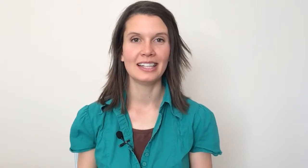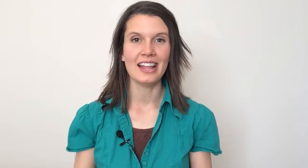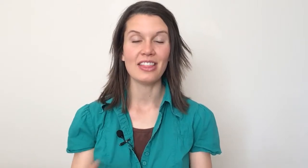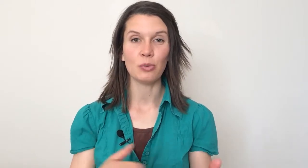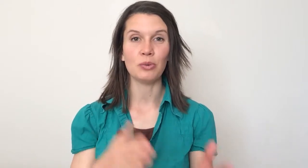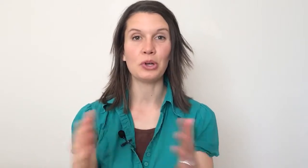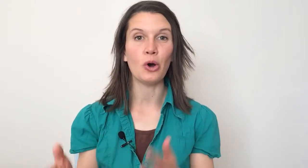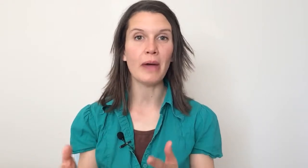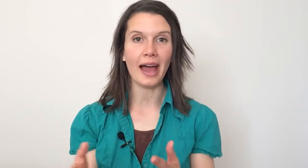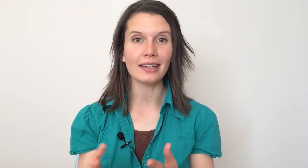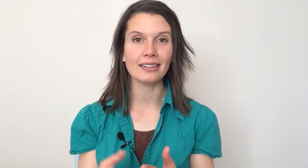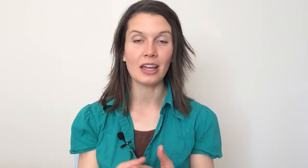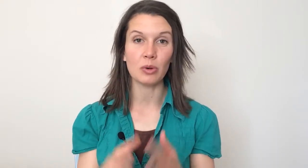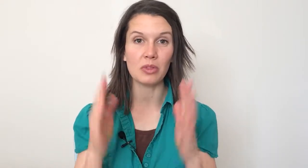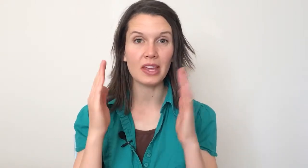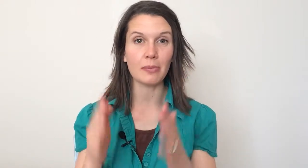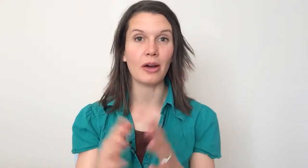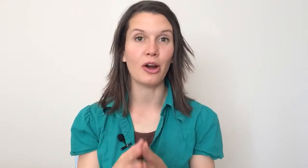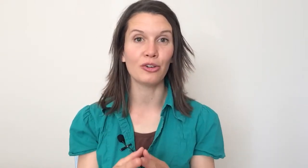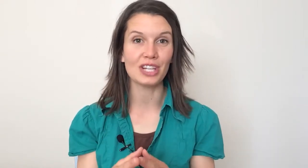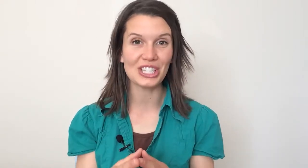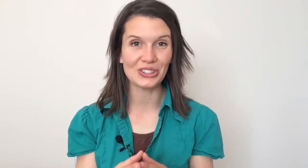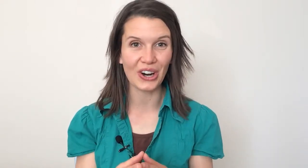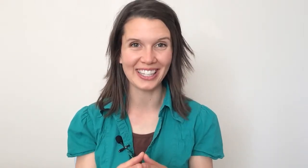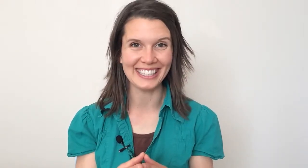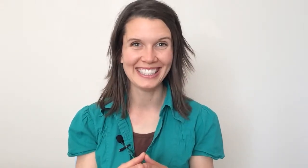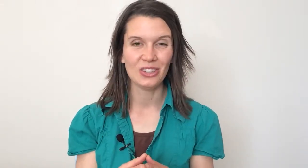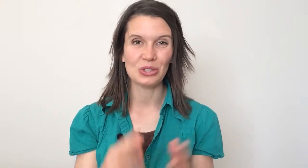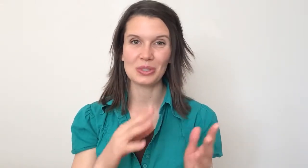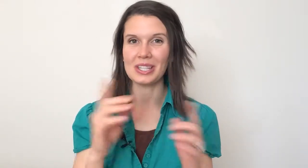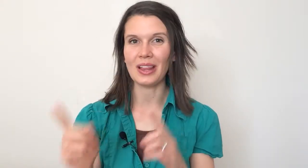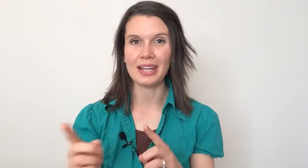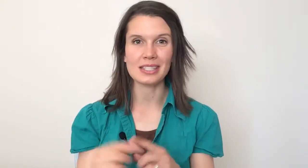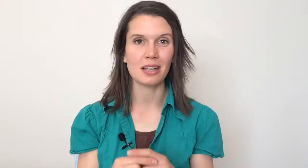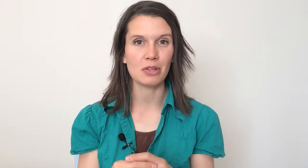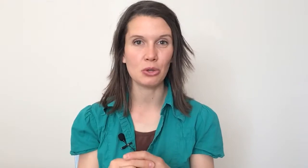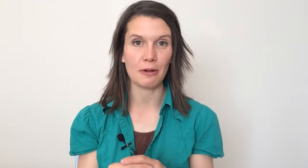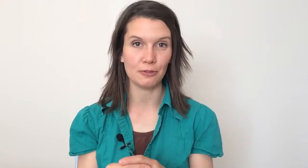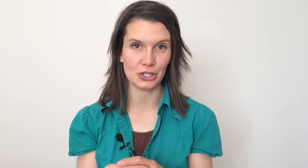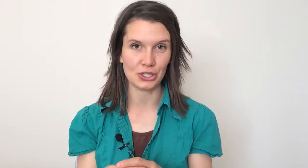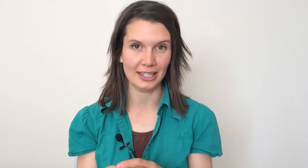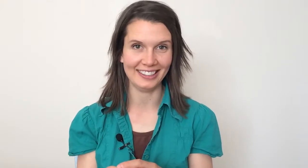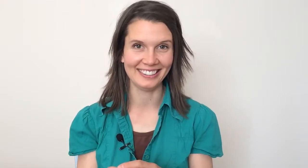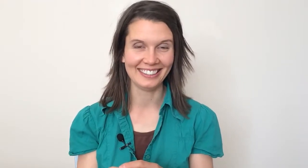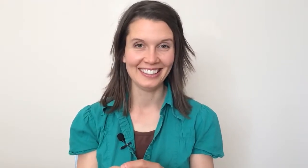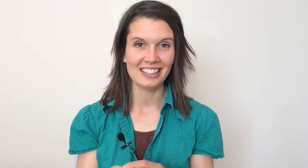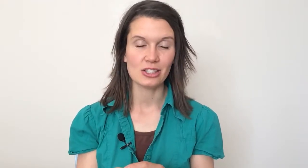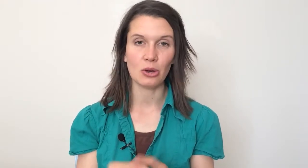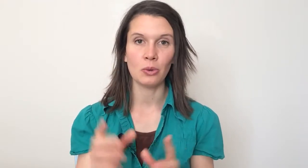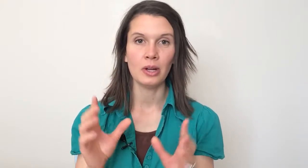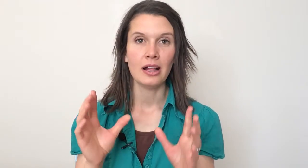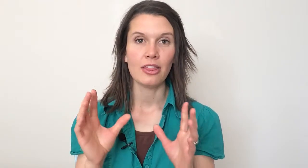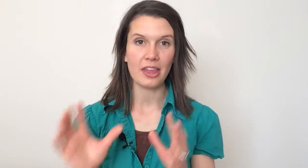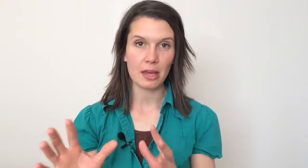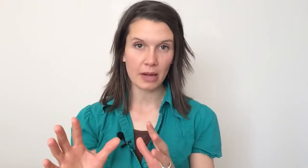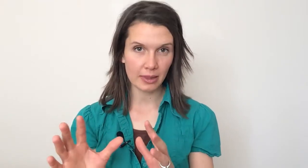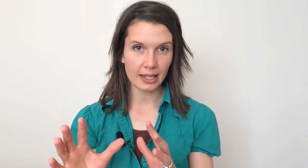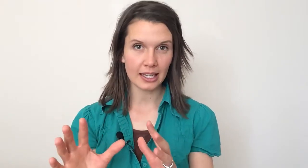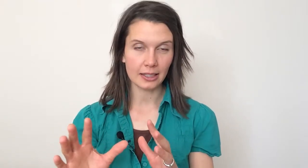And we would go back and we would think about our original target, which was the last time that you got frustrated. So, think about that again.